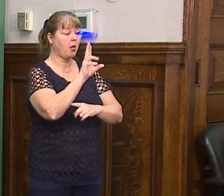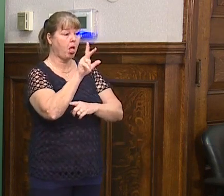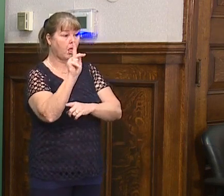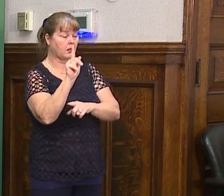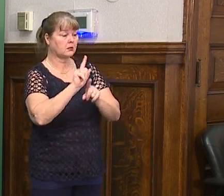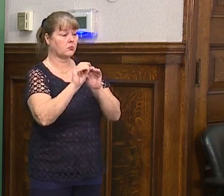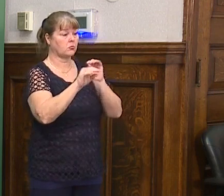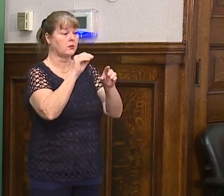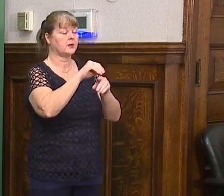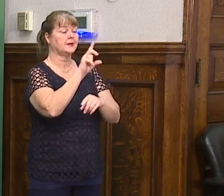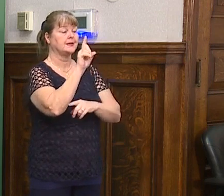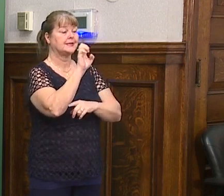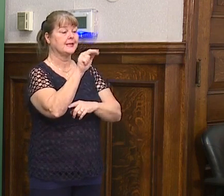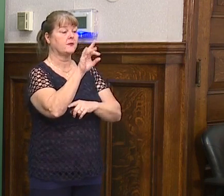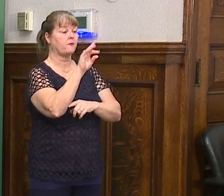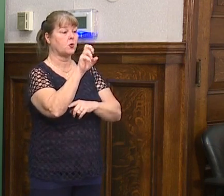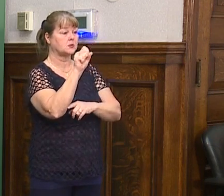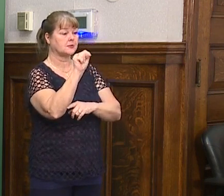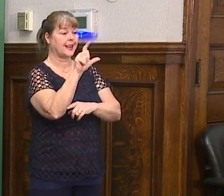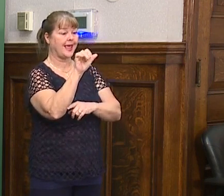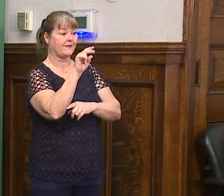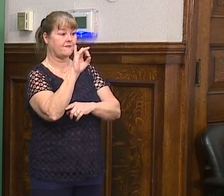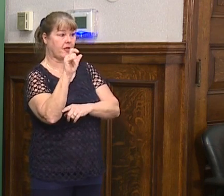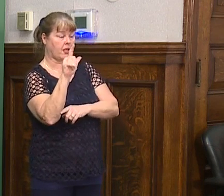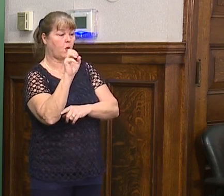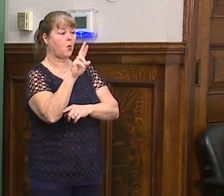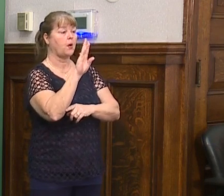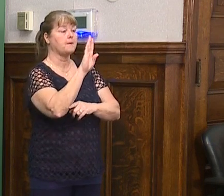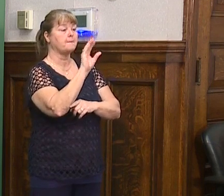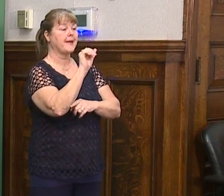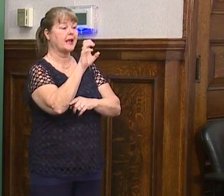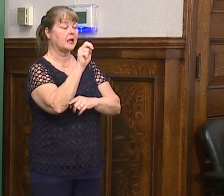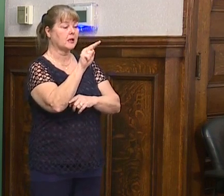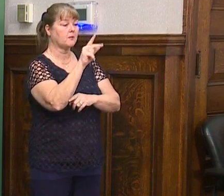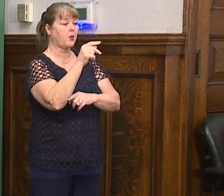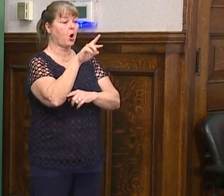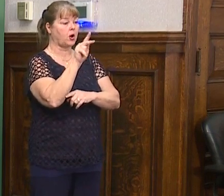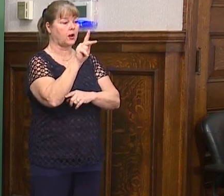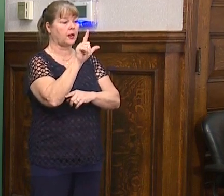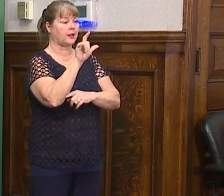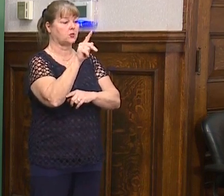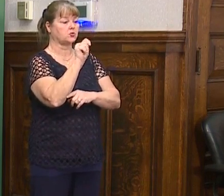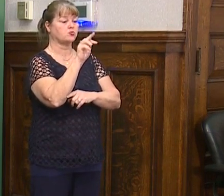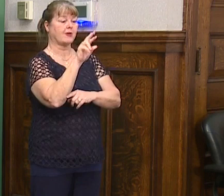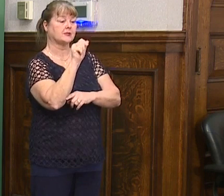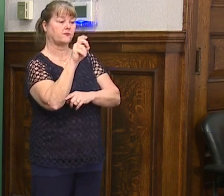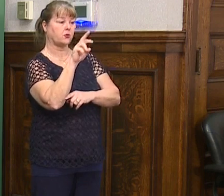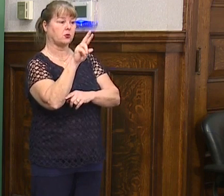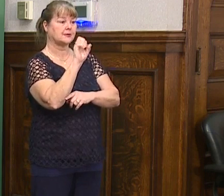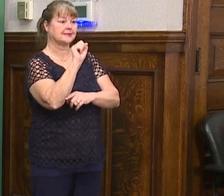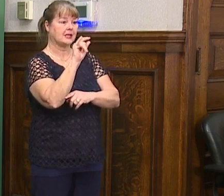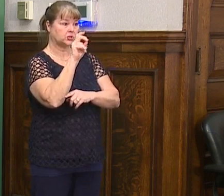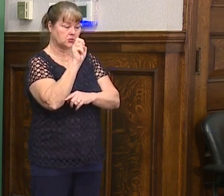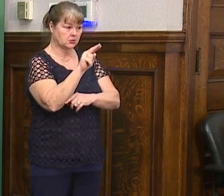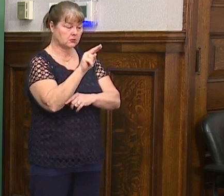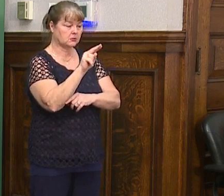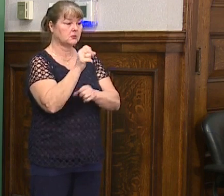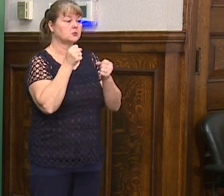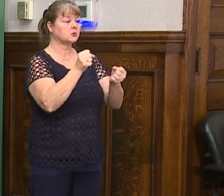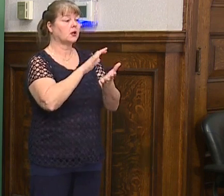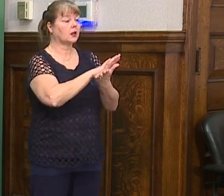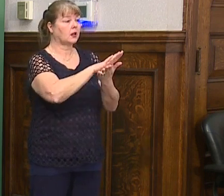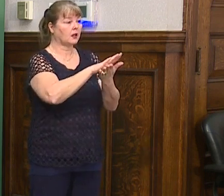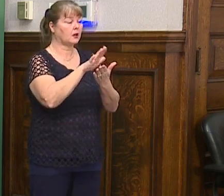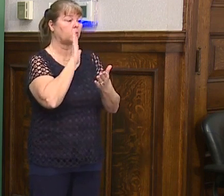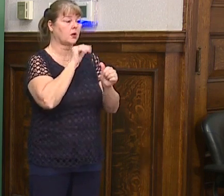to the Dean Forest Landfill or the Bacon Park Transfer Station. Street cleaning